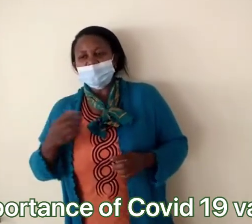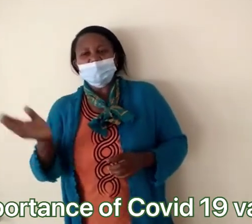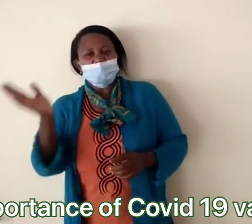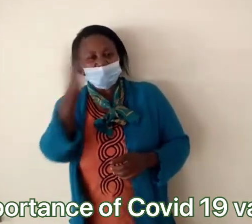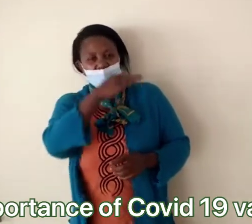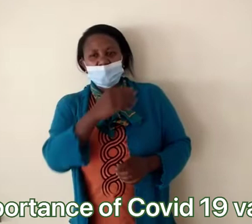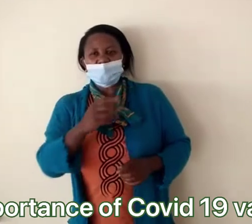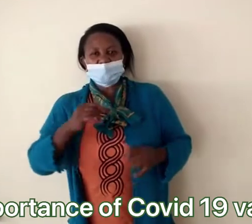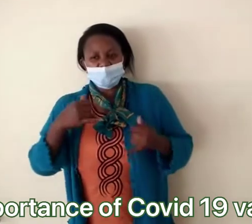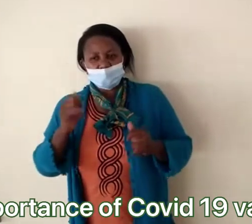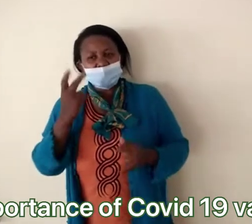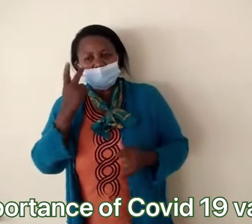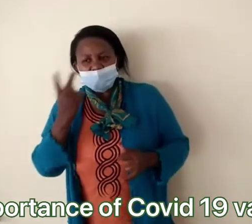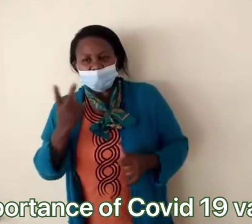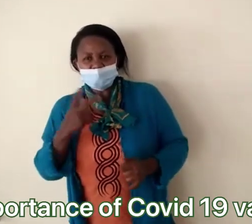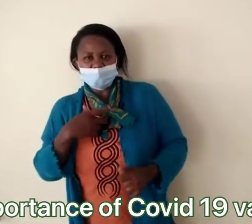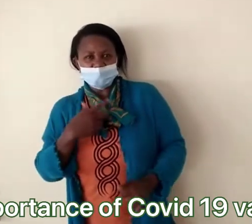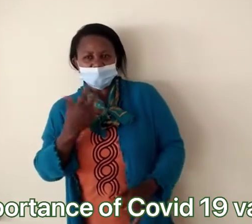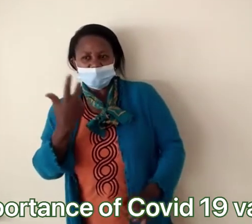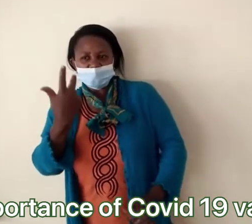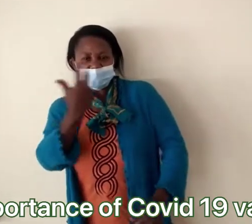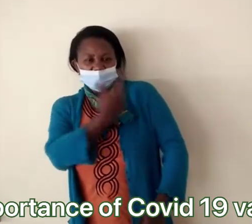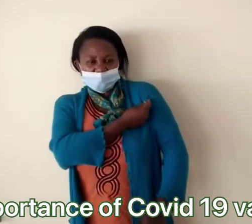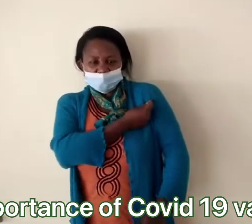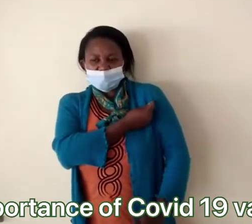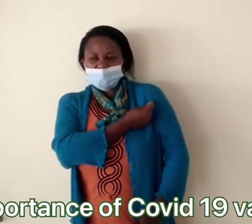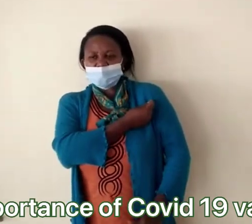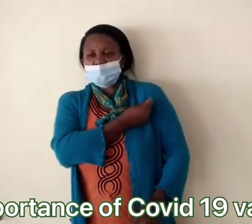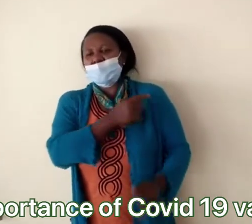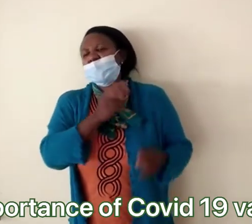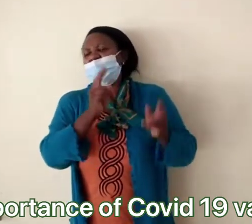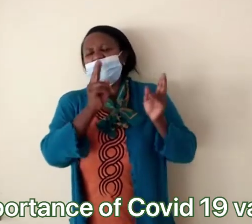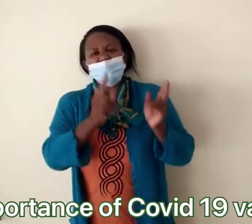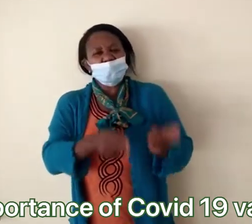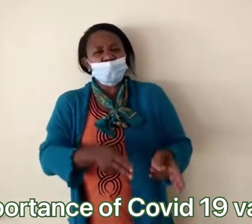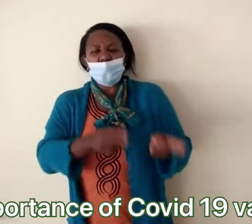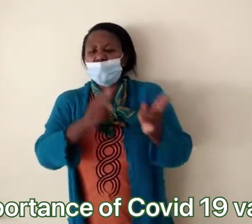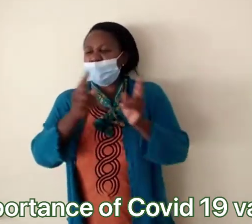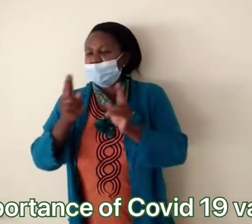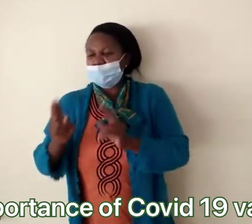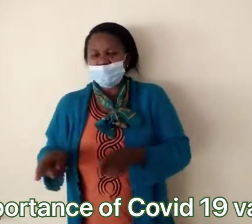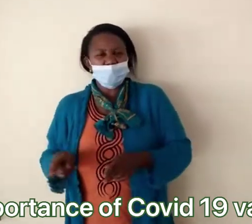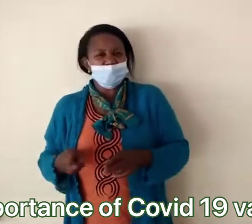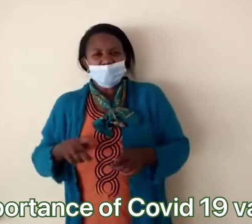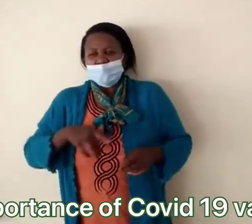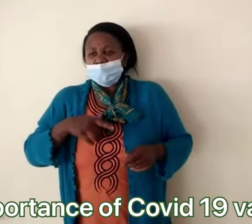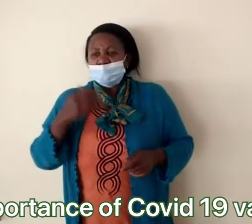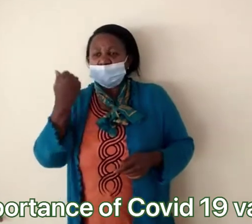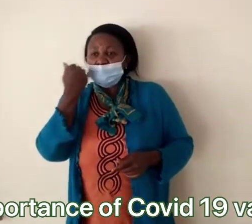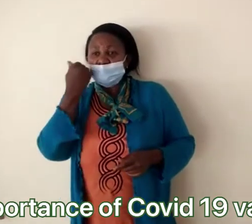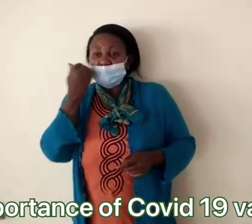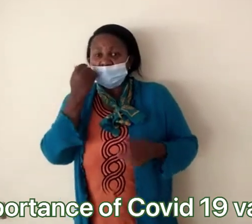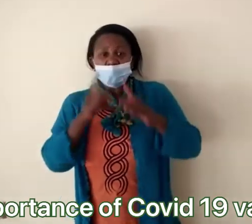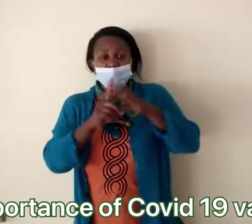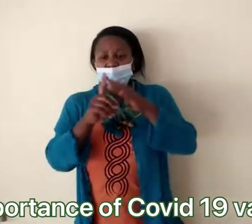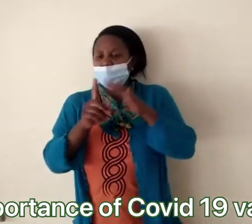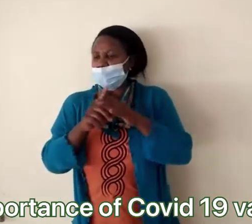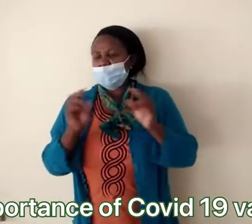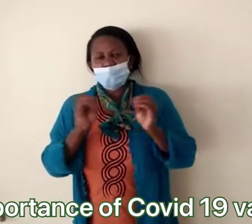I got a message for the second vaccination. I went back to the hospital, got vaccinated. I was still normal.